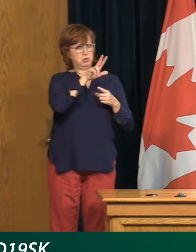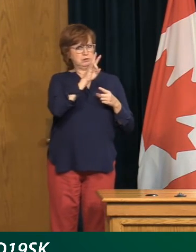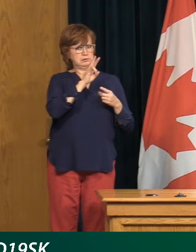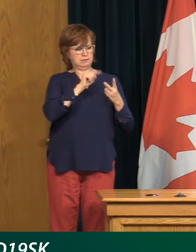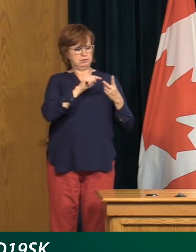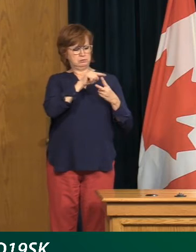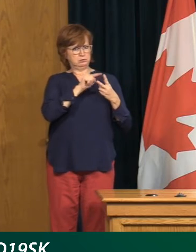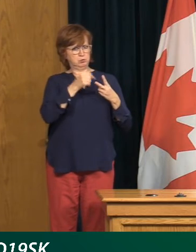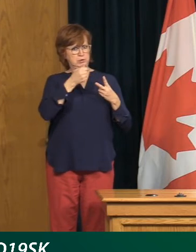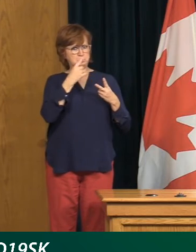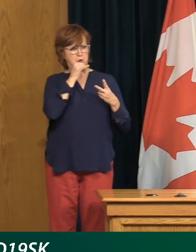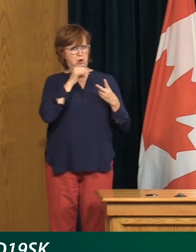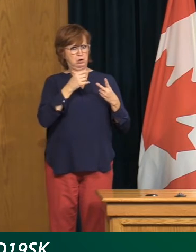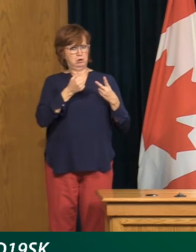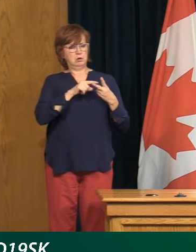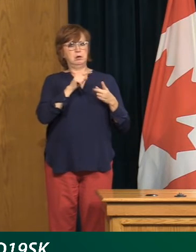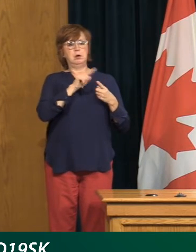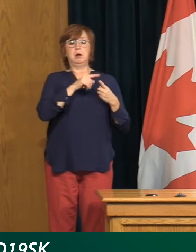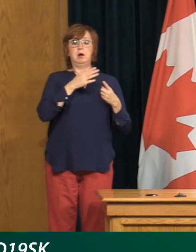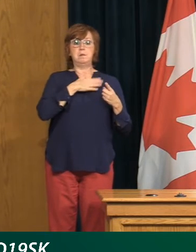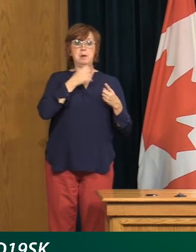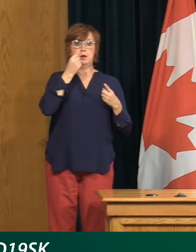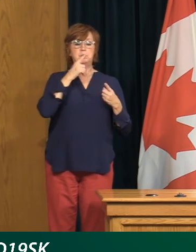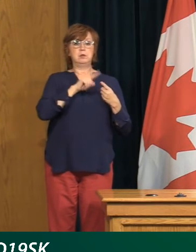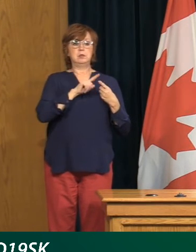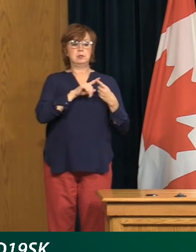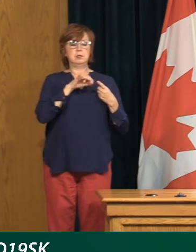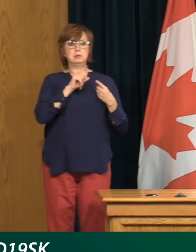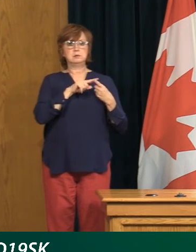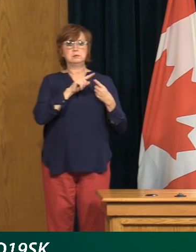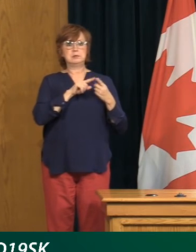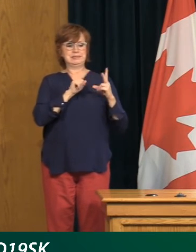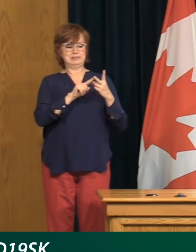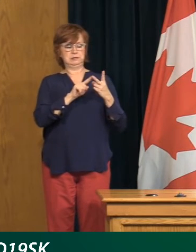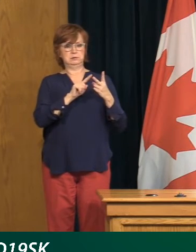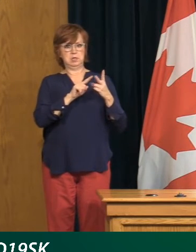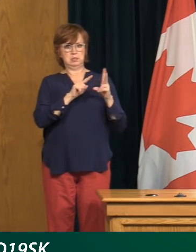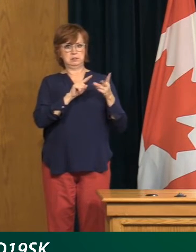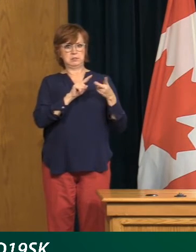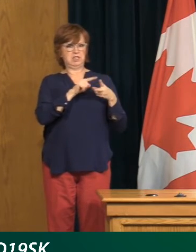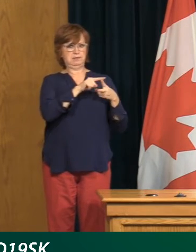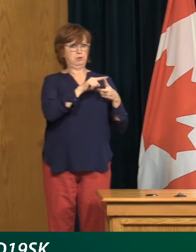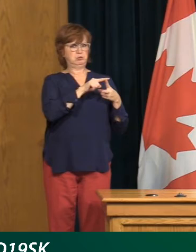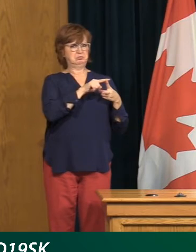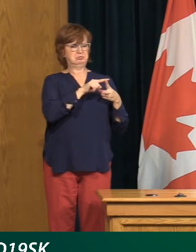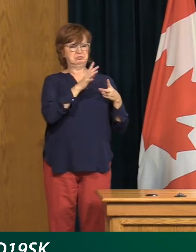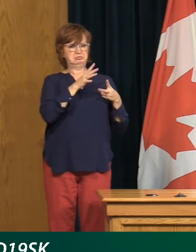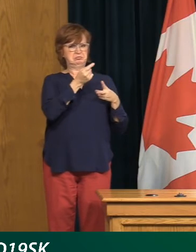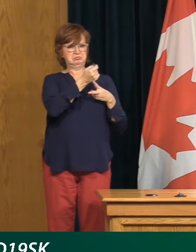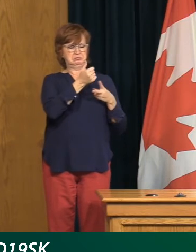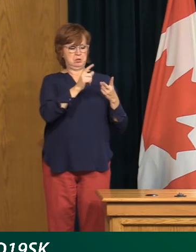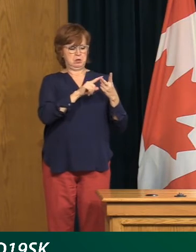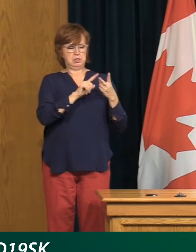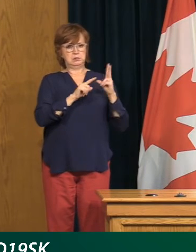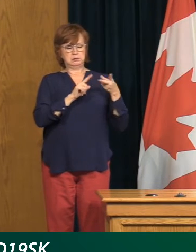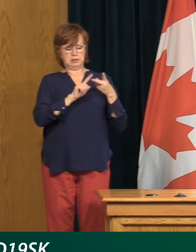it? Well, my understanding is most of the recent cases are linked to the second event, you know, the